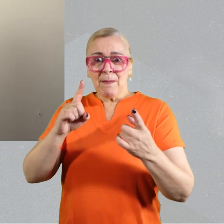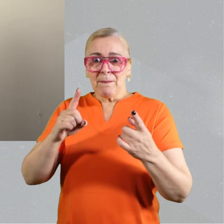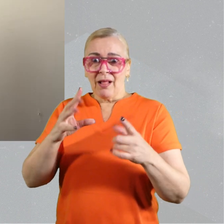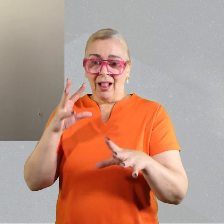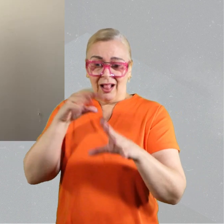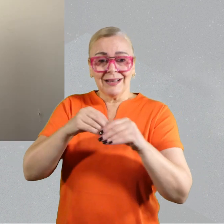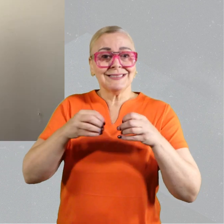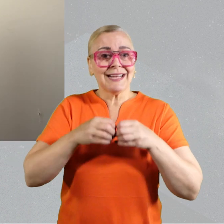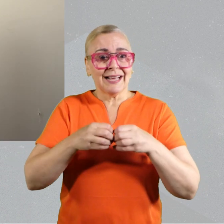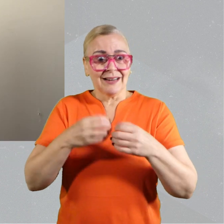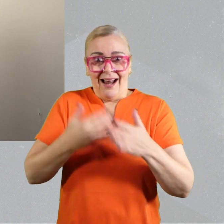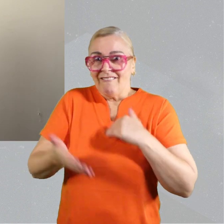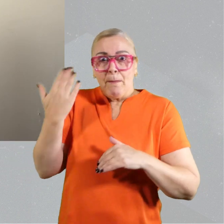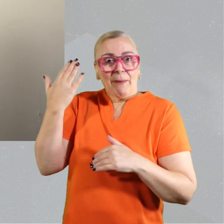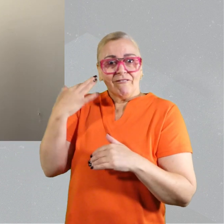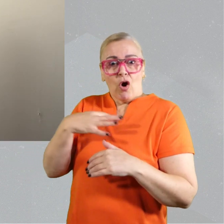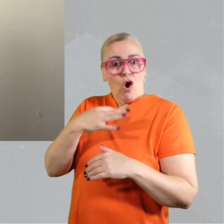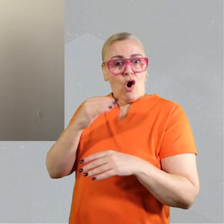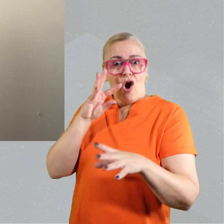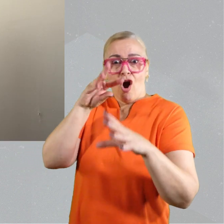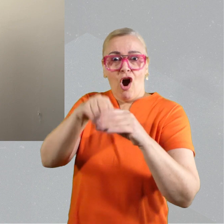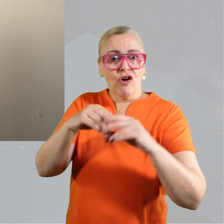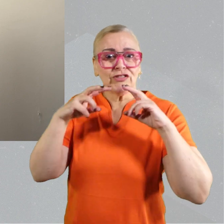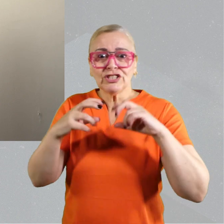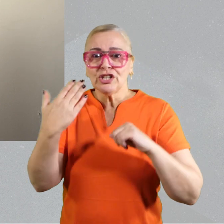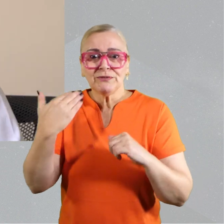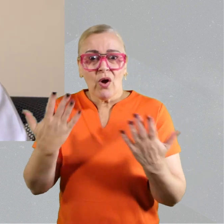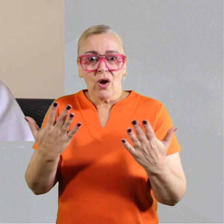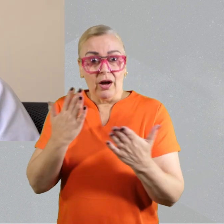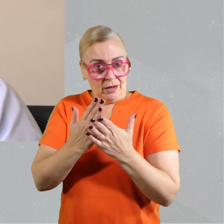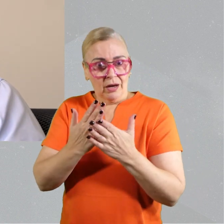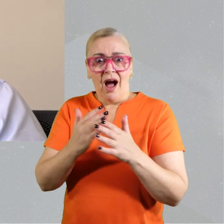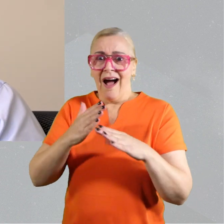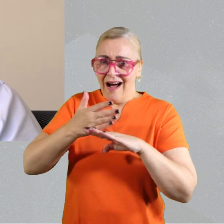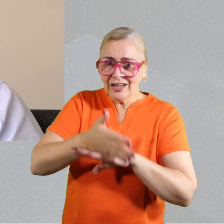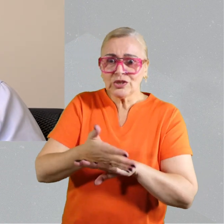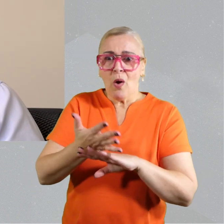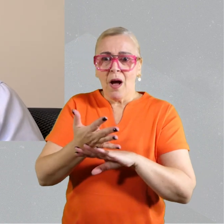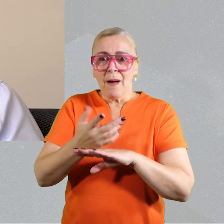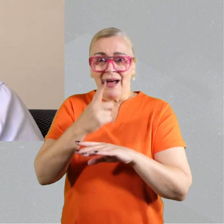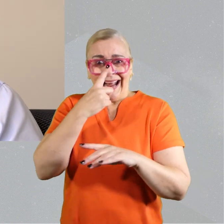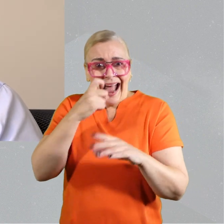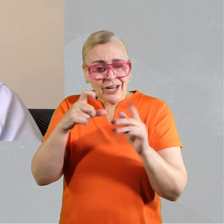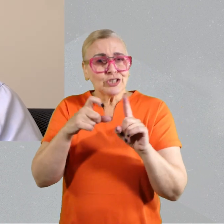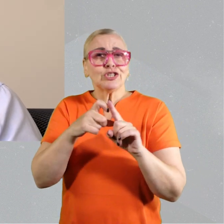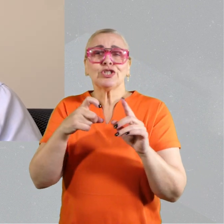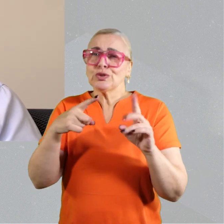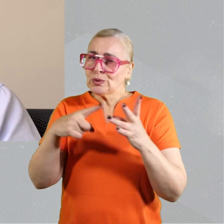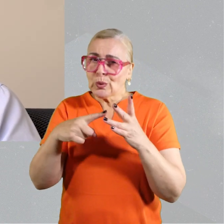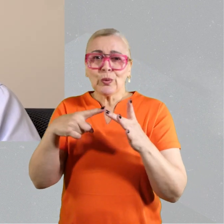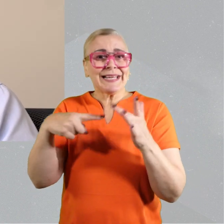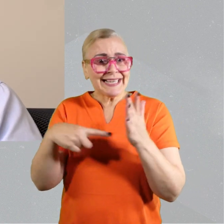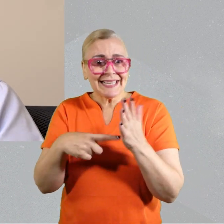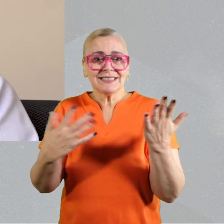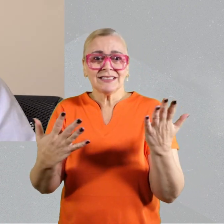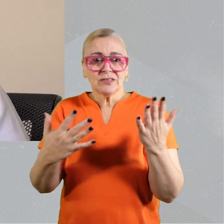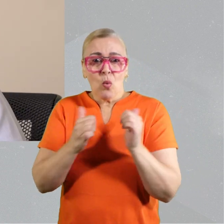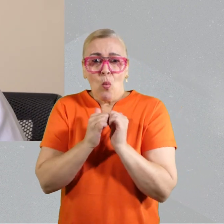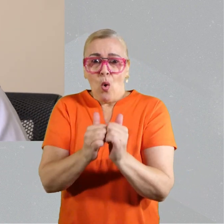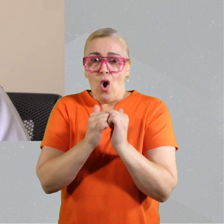delighted, first of all, to be invited. Many people who participated in this study had never been invited to